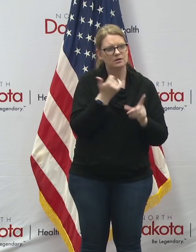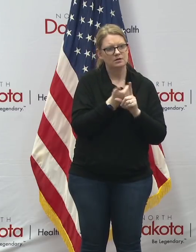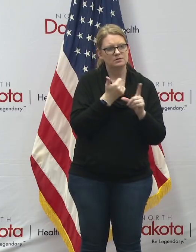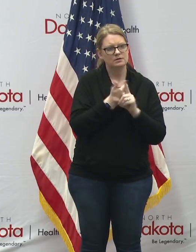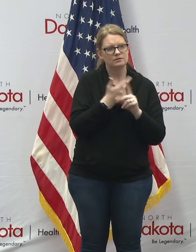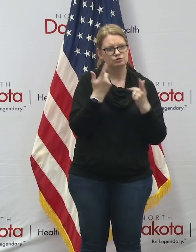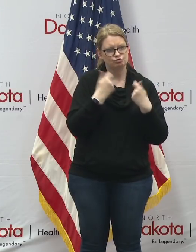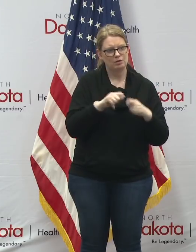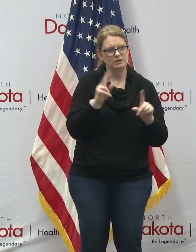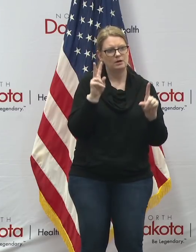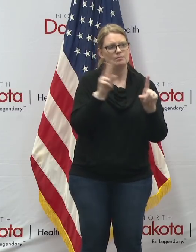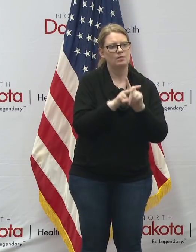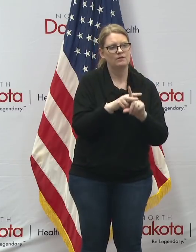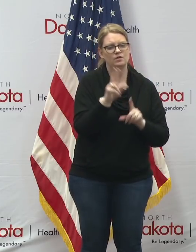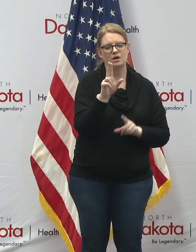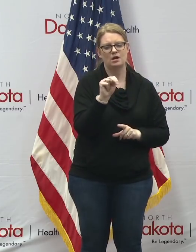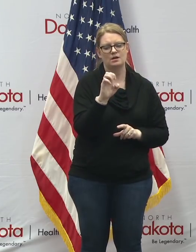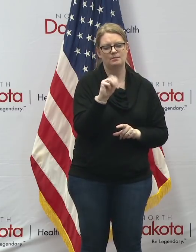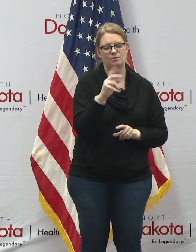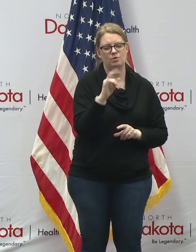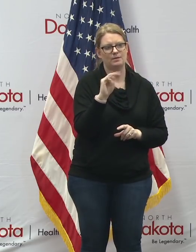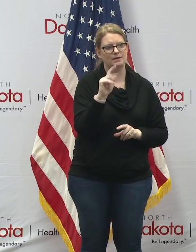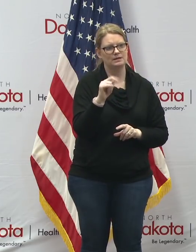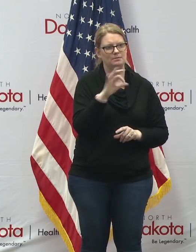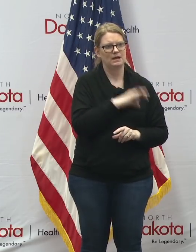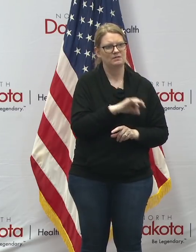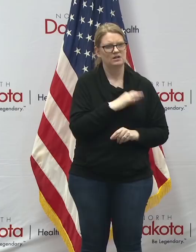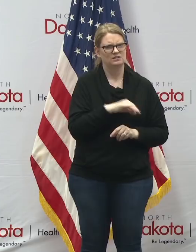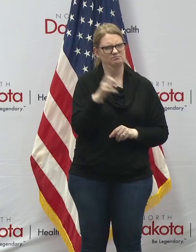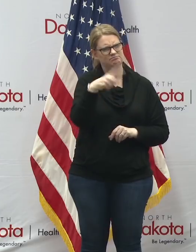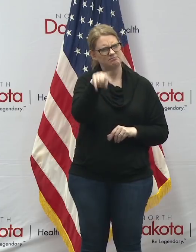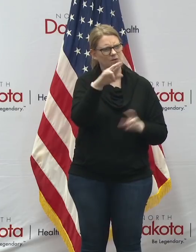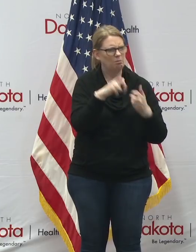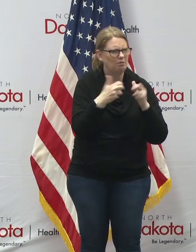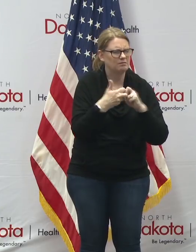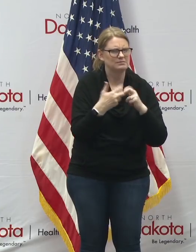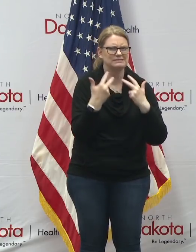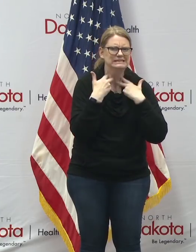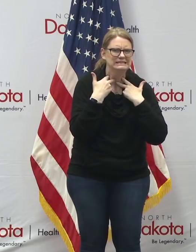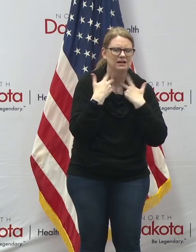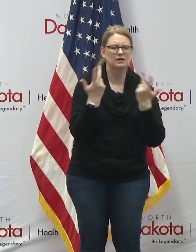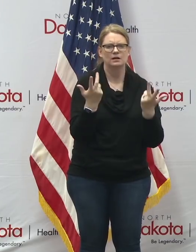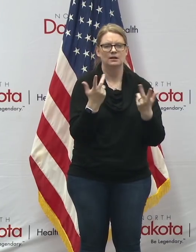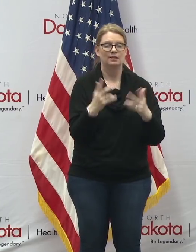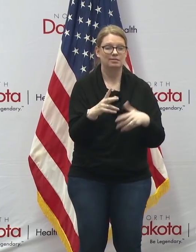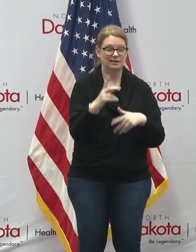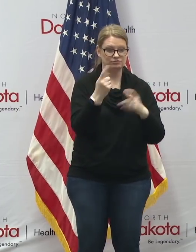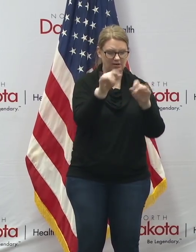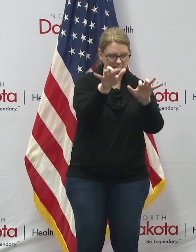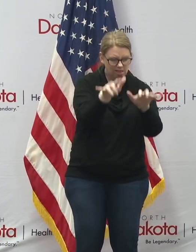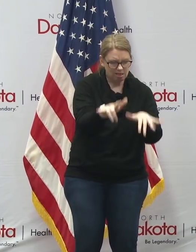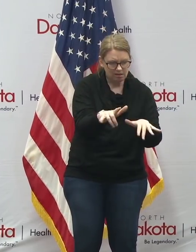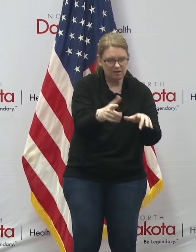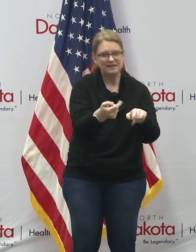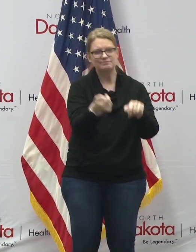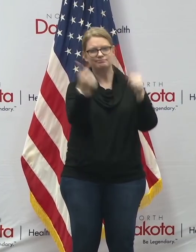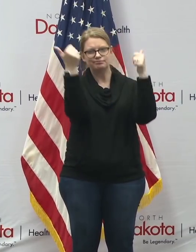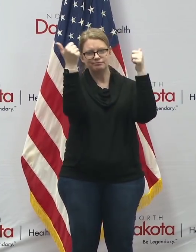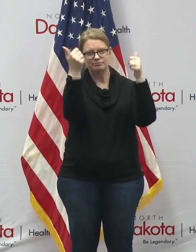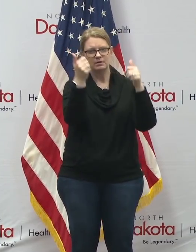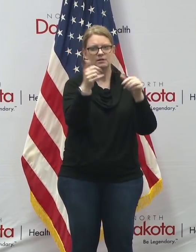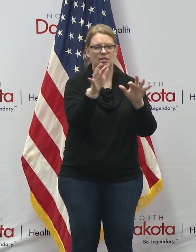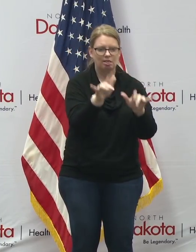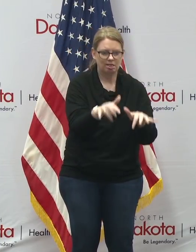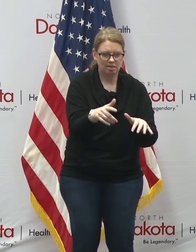unemployment benefits and they're having some problems they're saying they're kicked off so i'm just curious have you heard